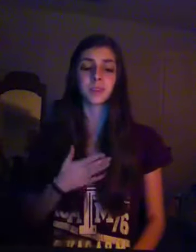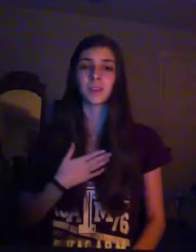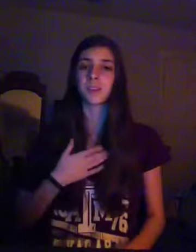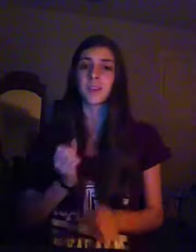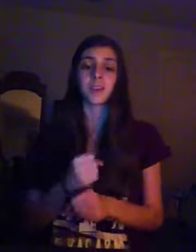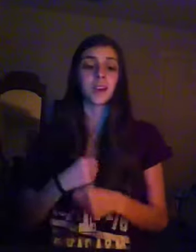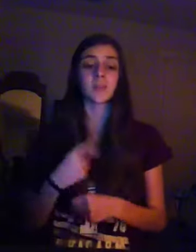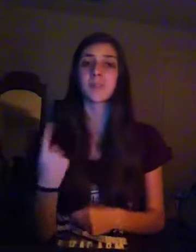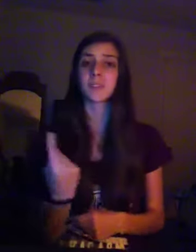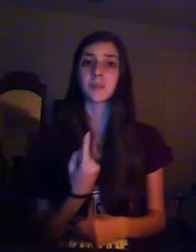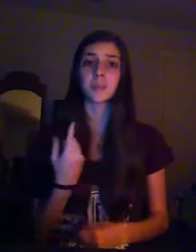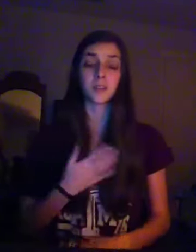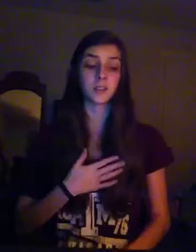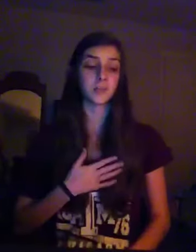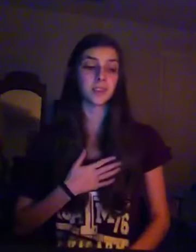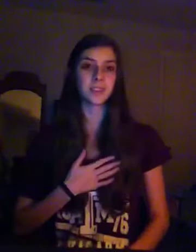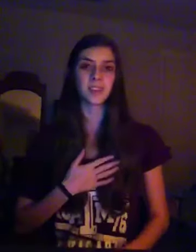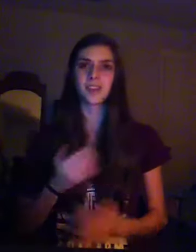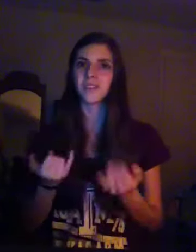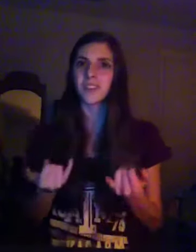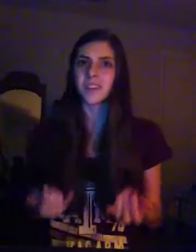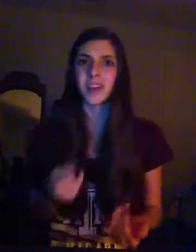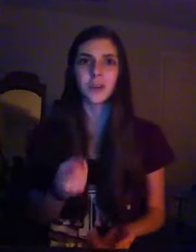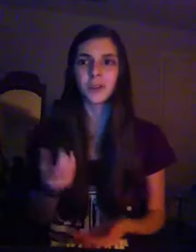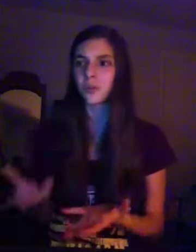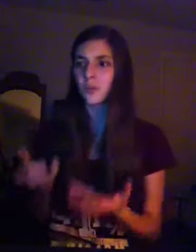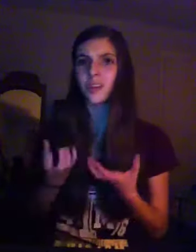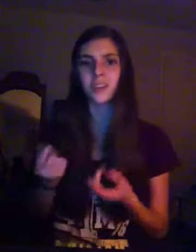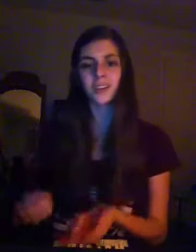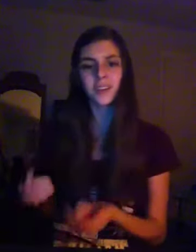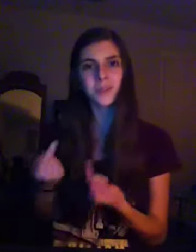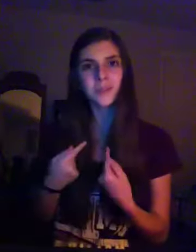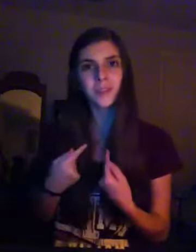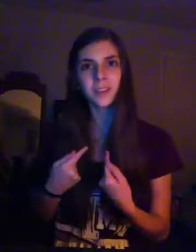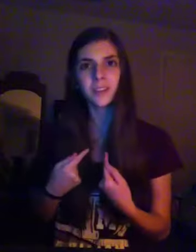I made something of myself And now you want to come back